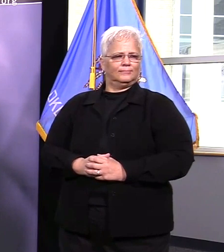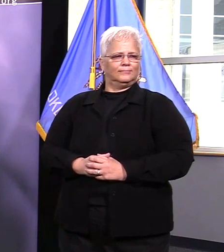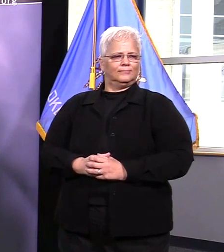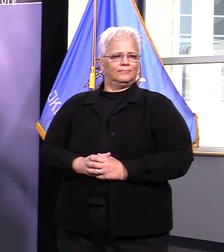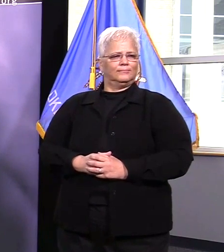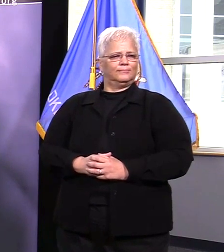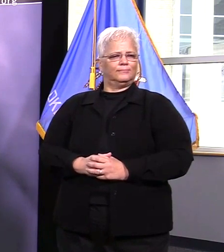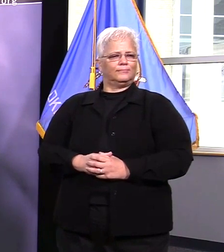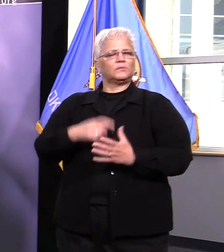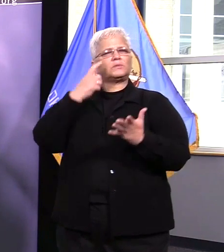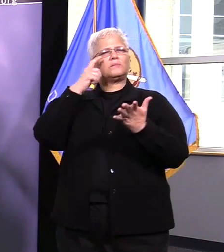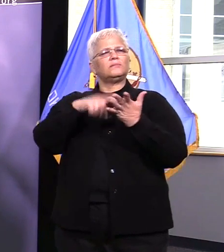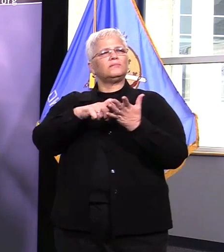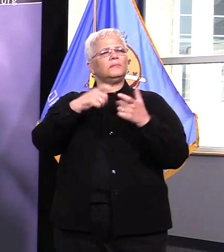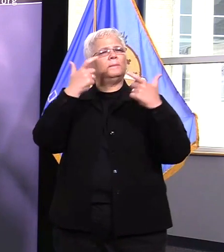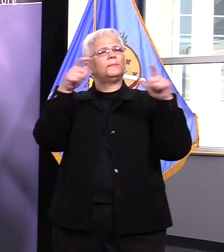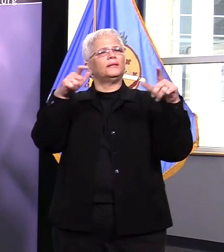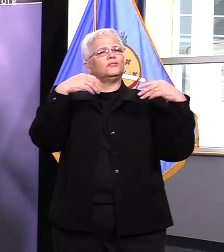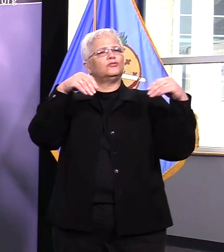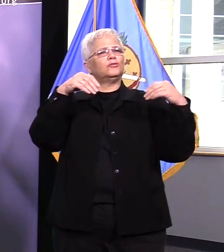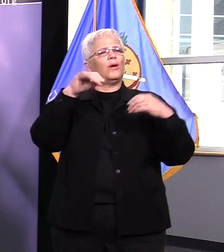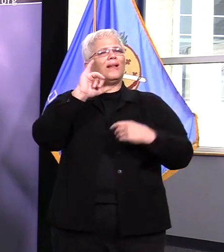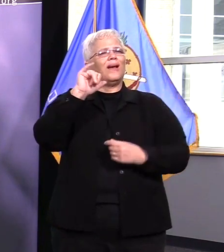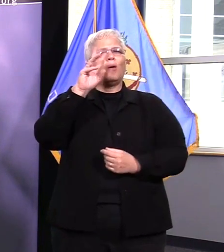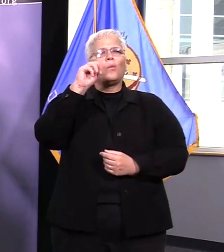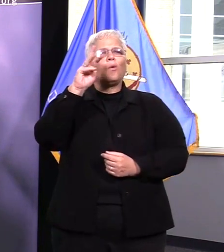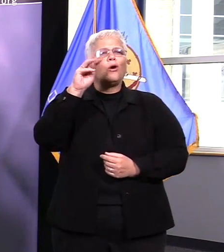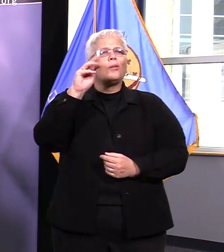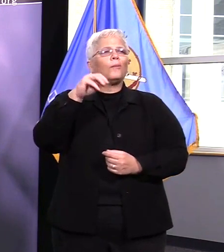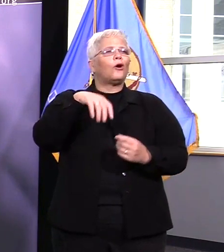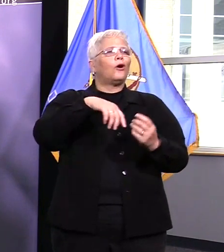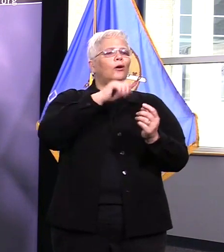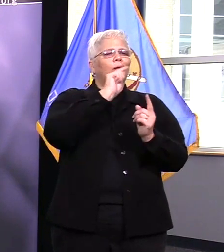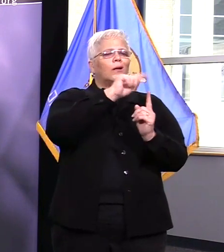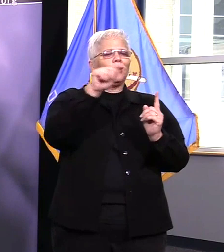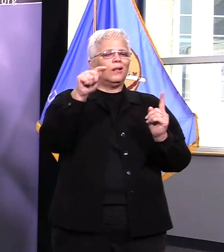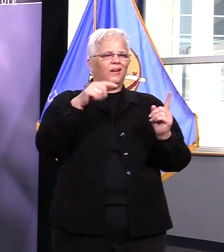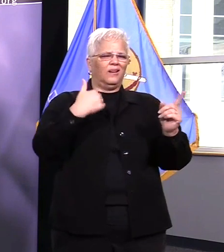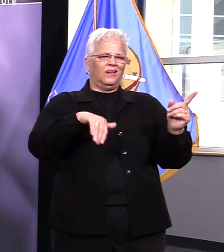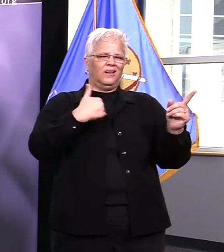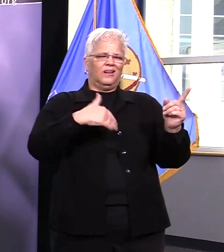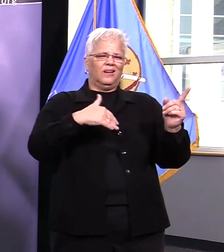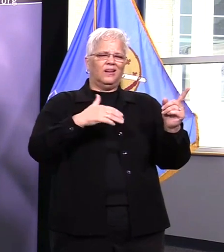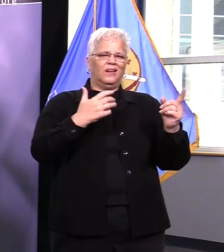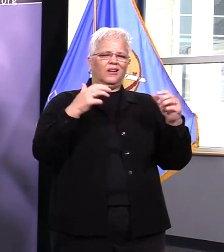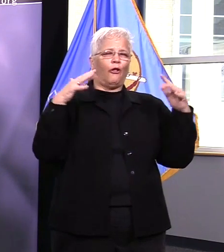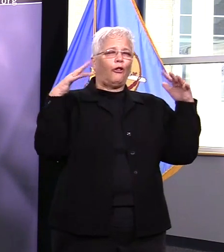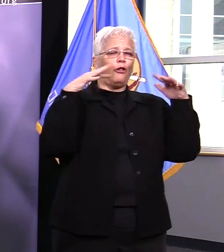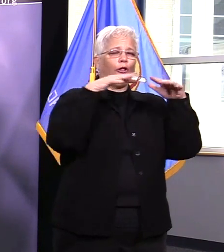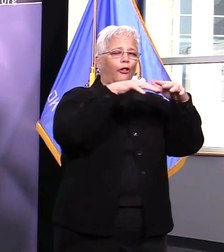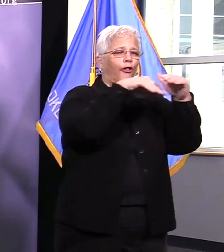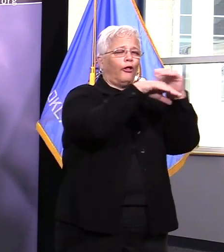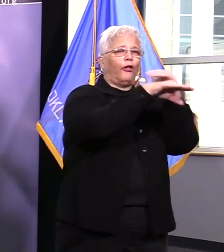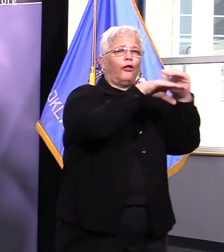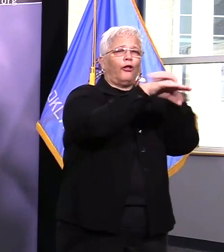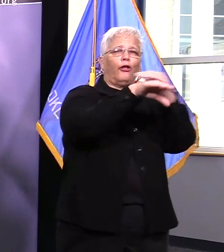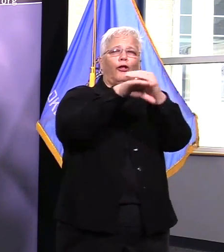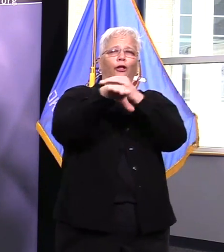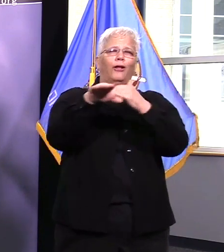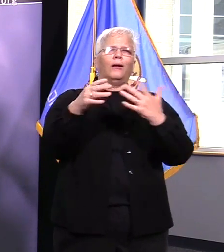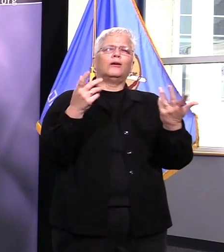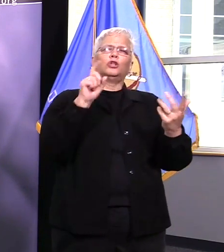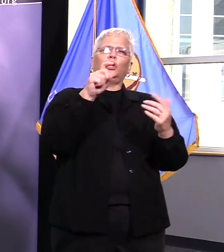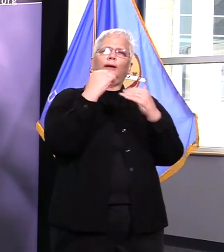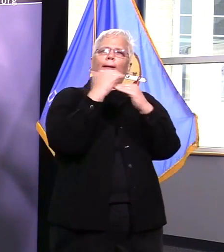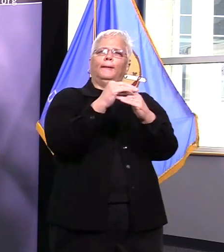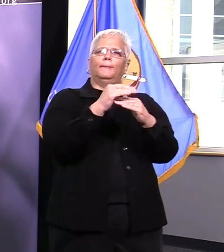their buildings at one time are you to the point where you see issuing restrictions on numbers of people inside supermarkets and